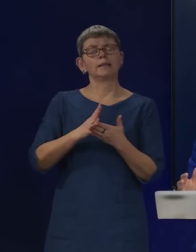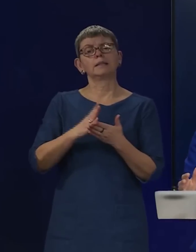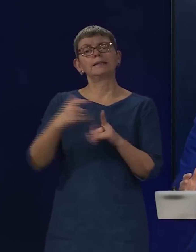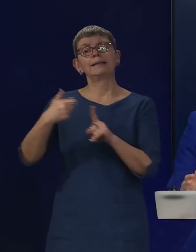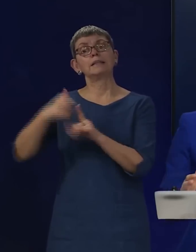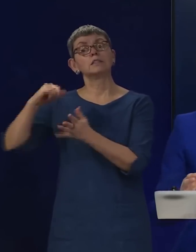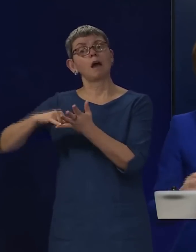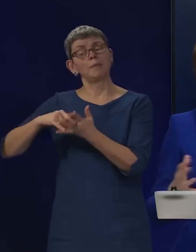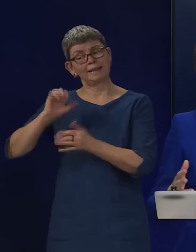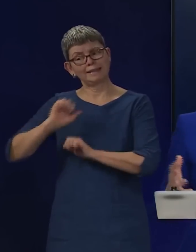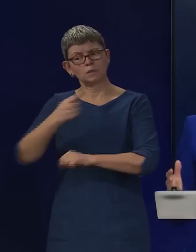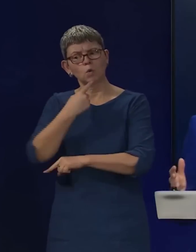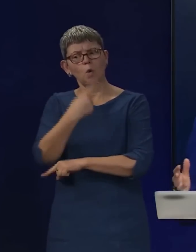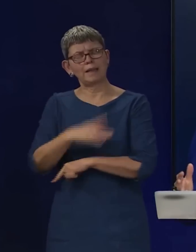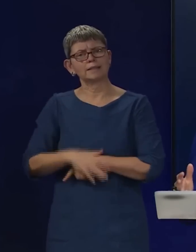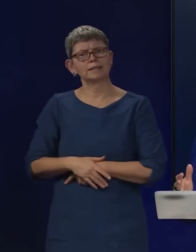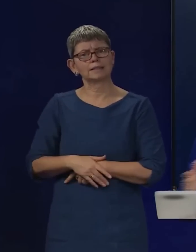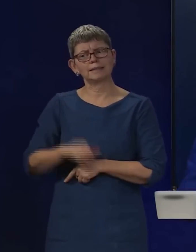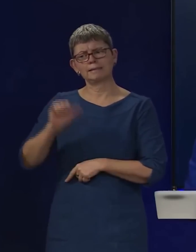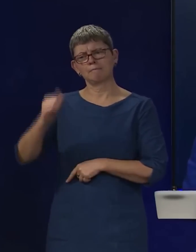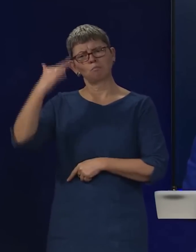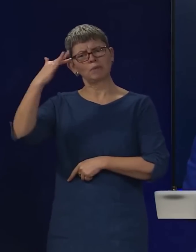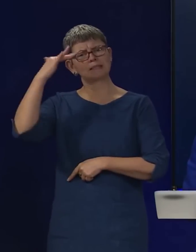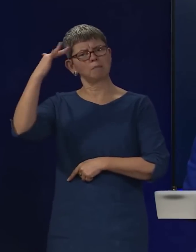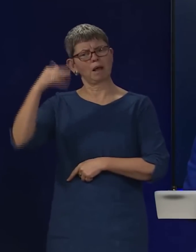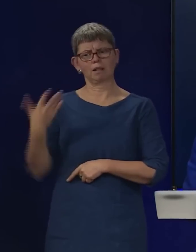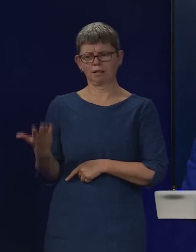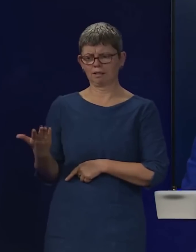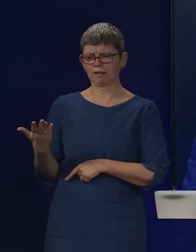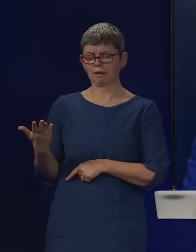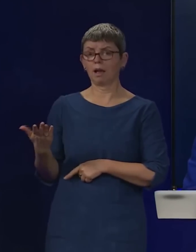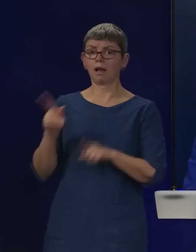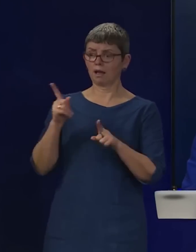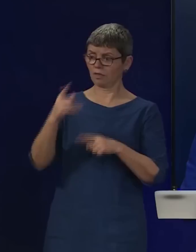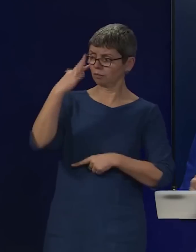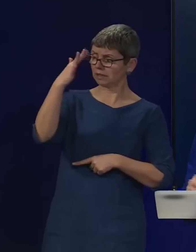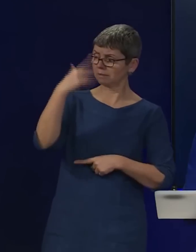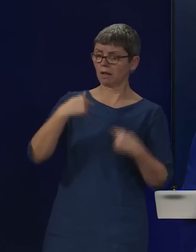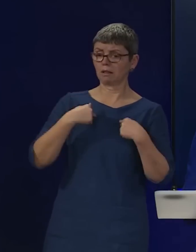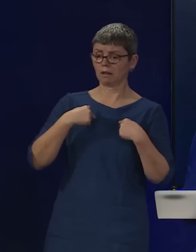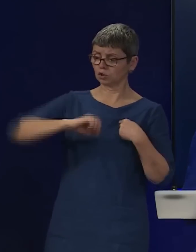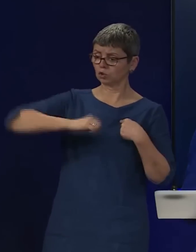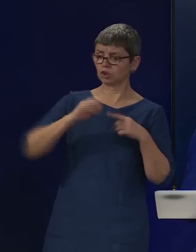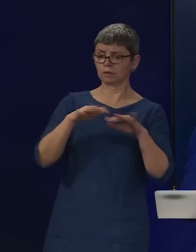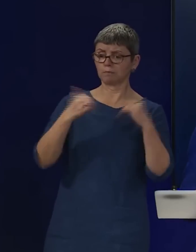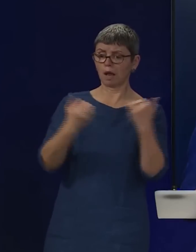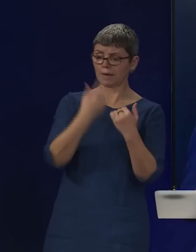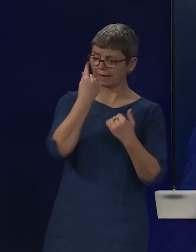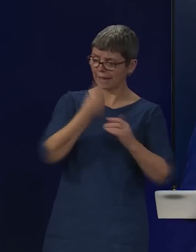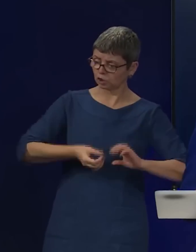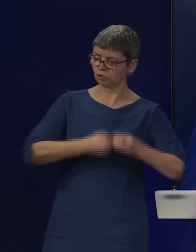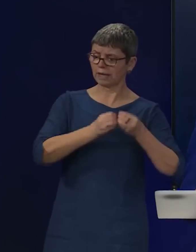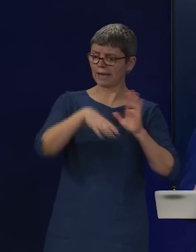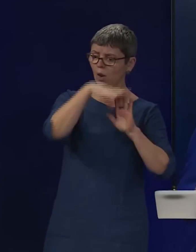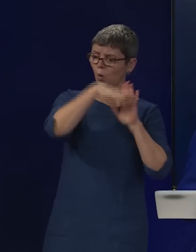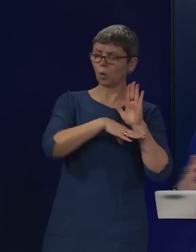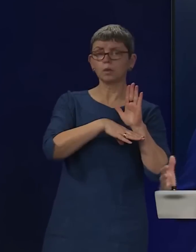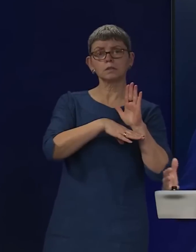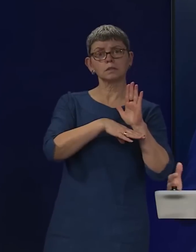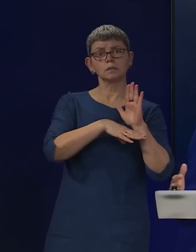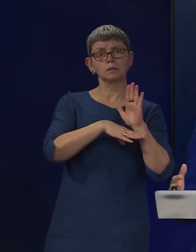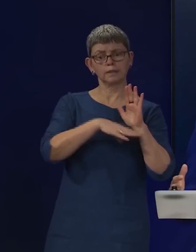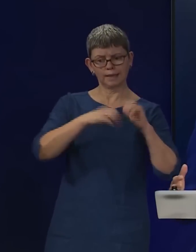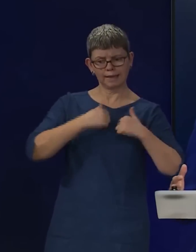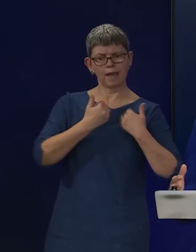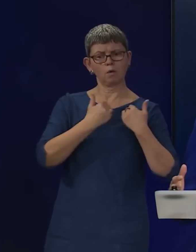context and that issue of principle is the right of the Scottish Parliament to legislate within its areas of competence and if we